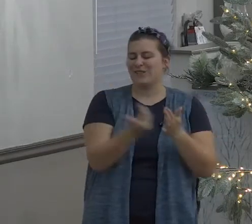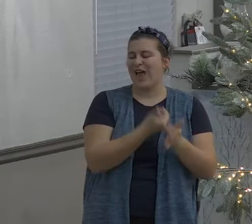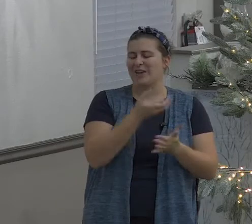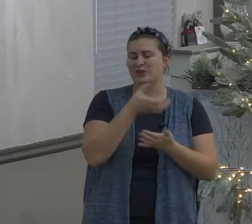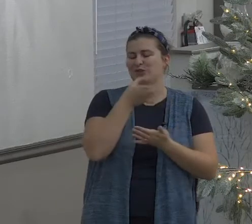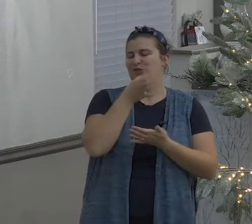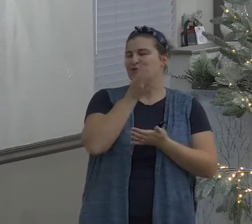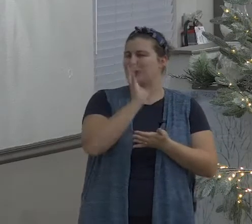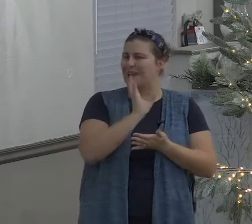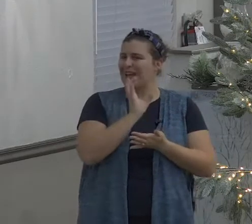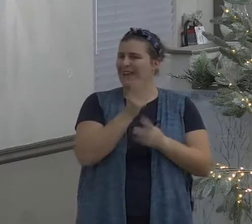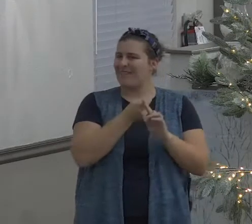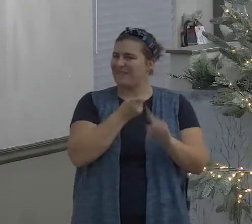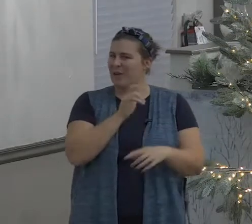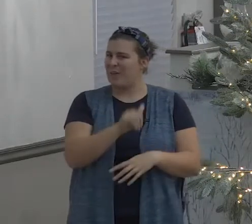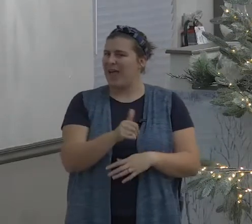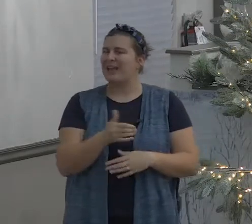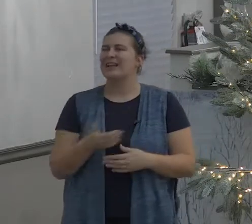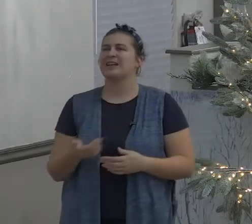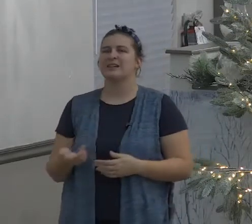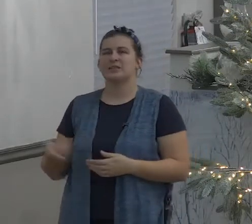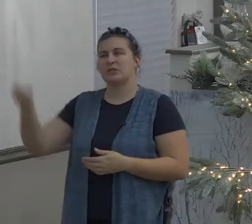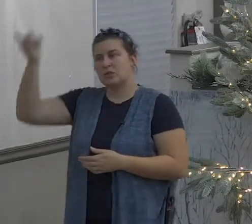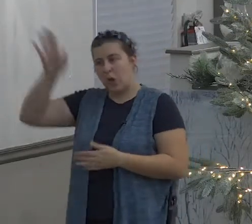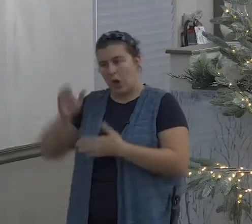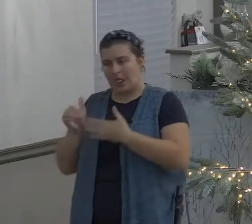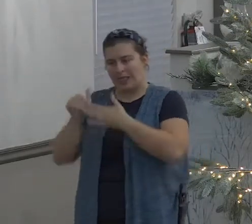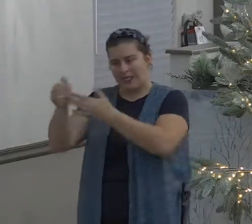I'll tell you it's nice to come across a